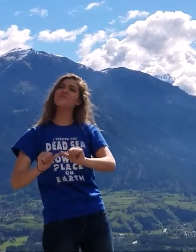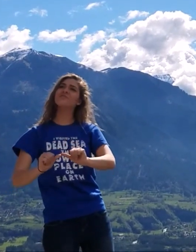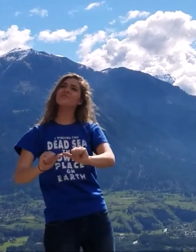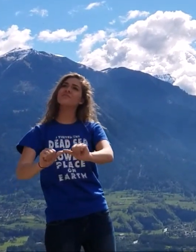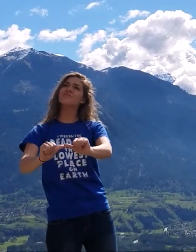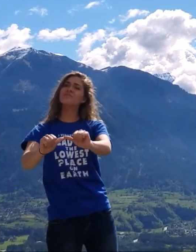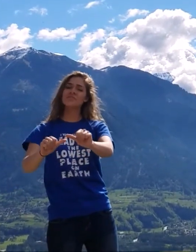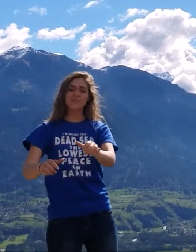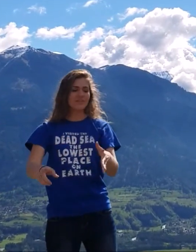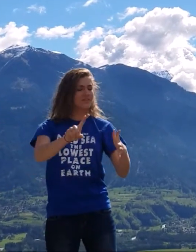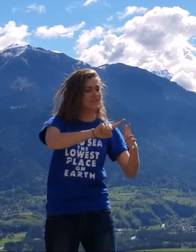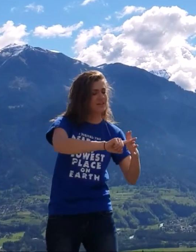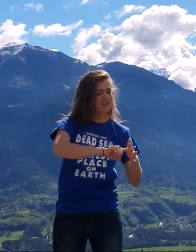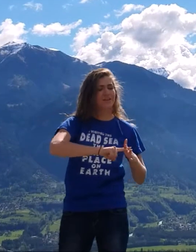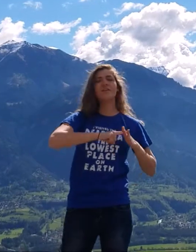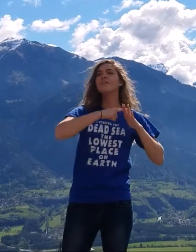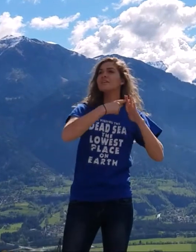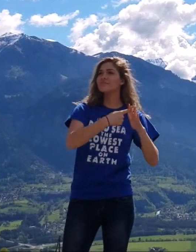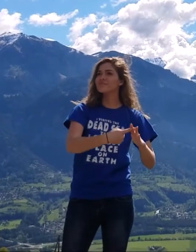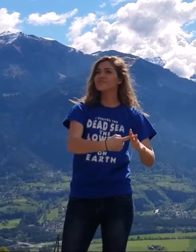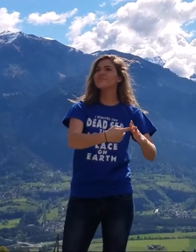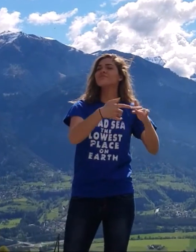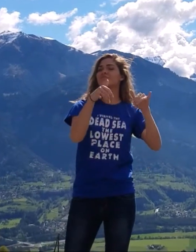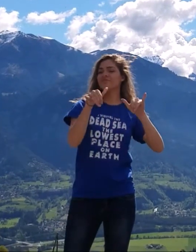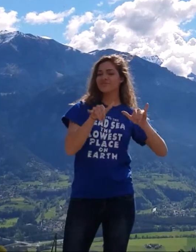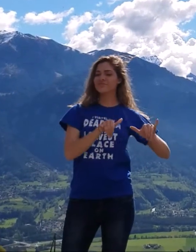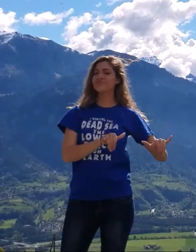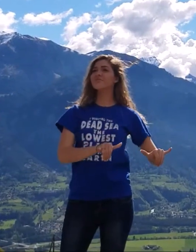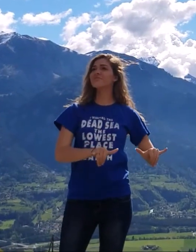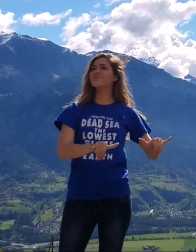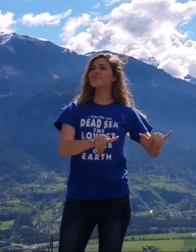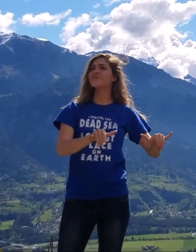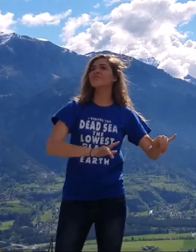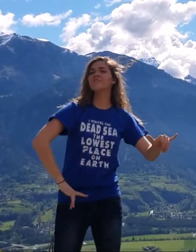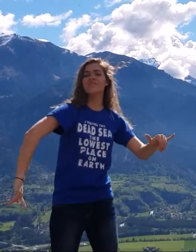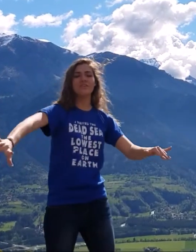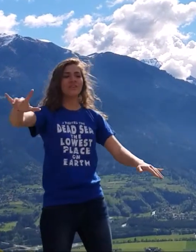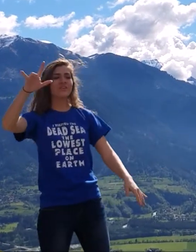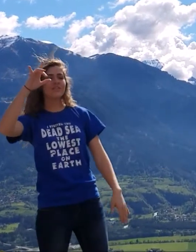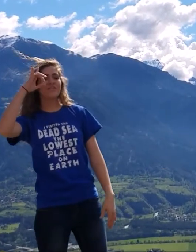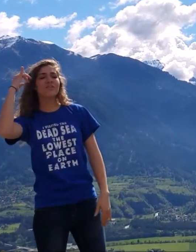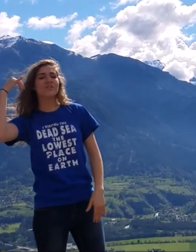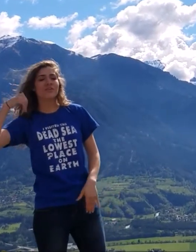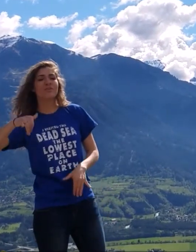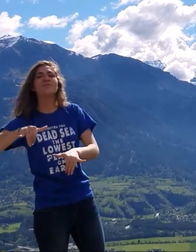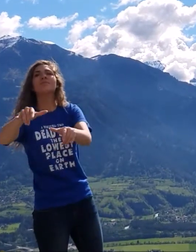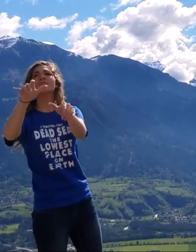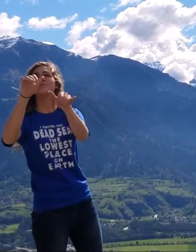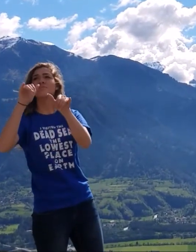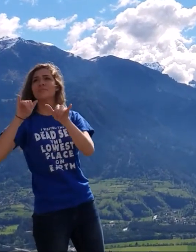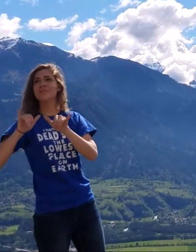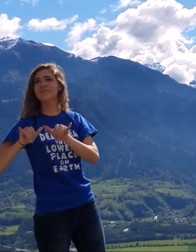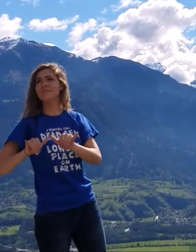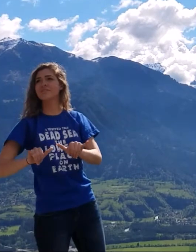As Thou hast been, Thou forever wilt be